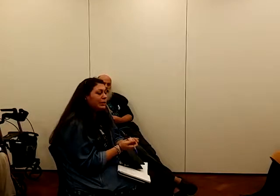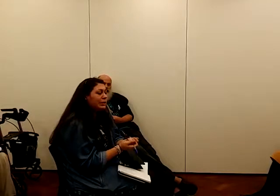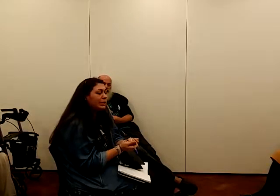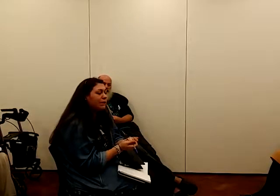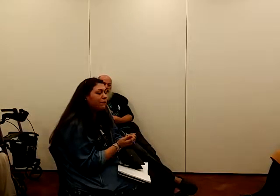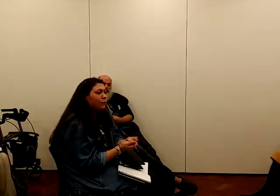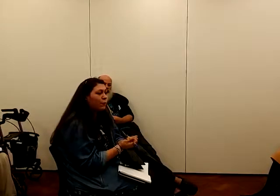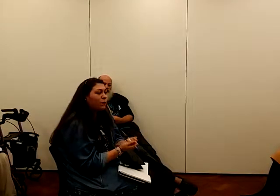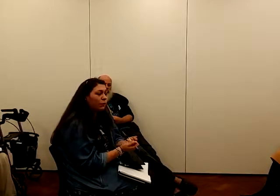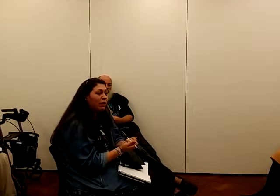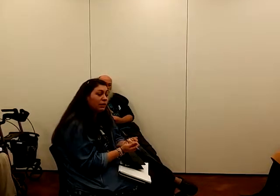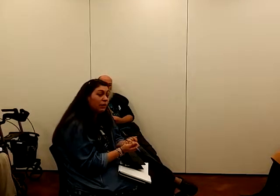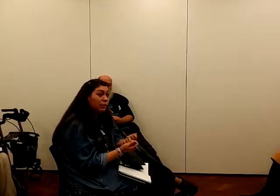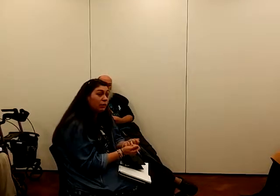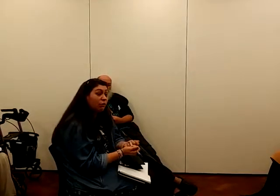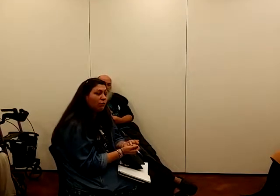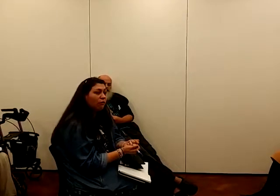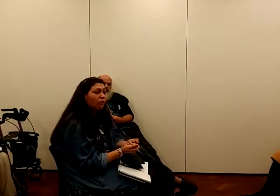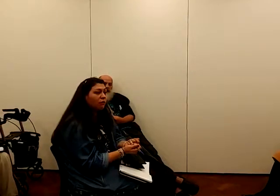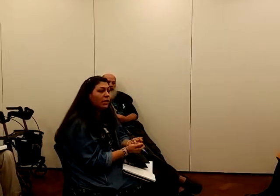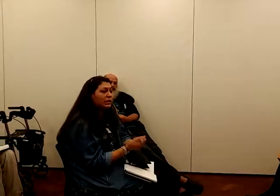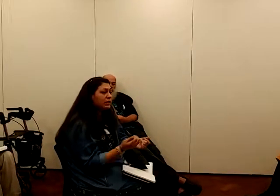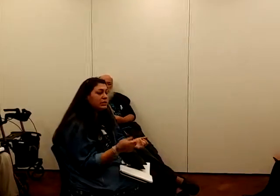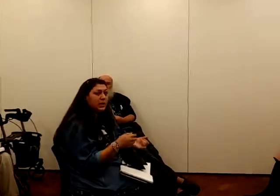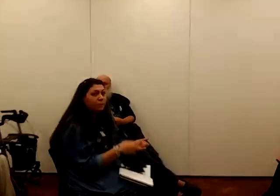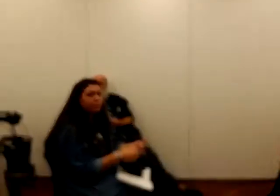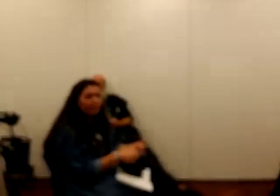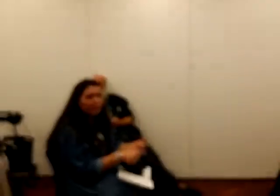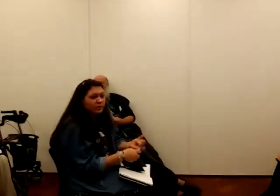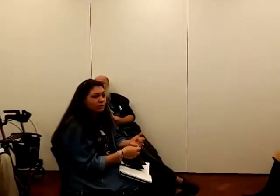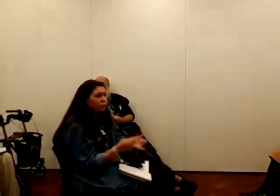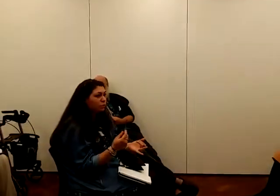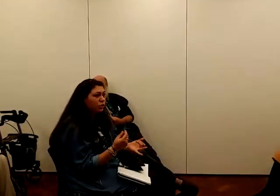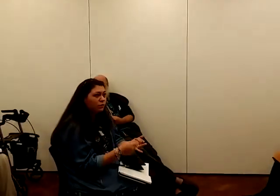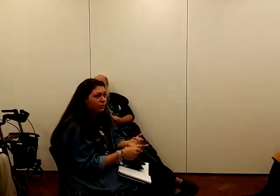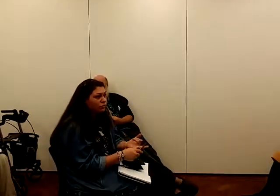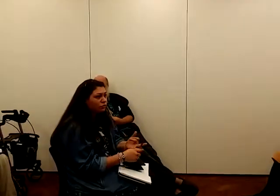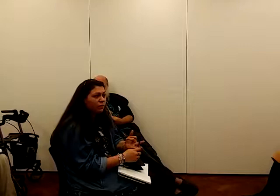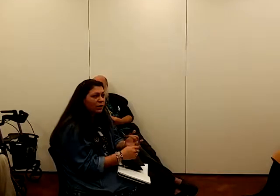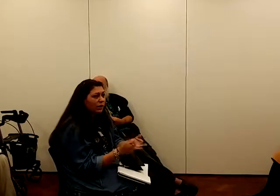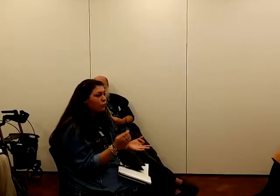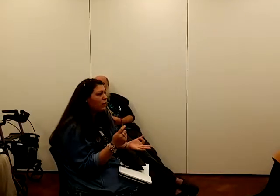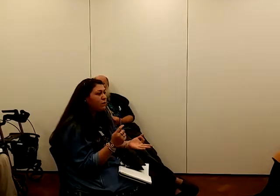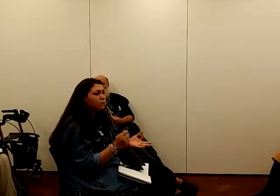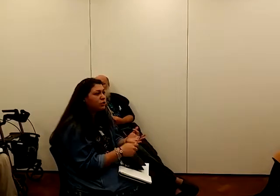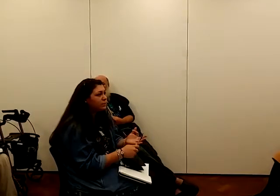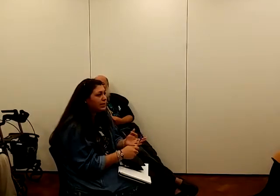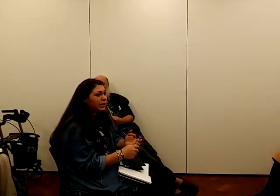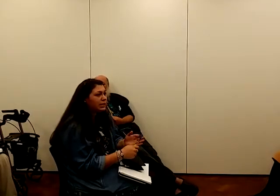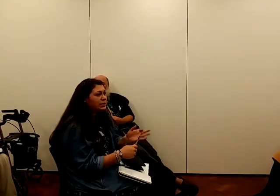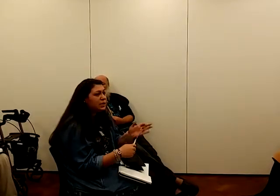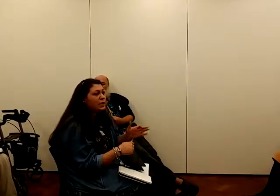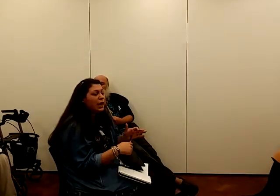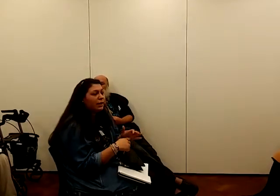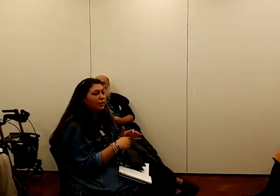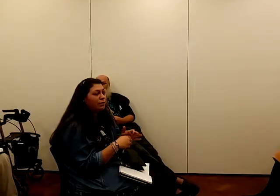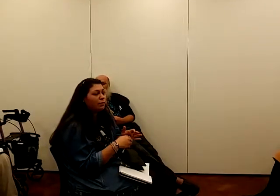to live for a week on the income that you're on. As a disabled person, a universal credit, or even for job seekers, and